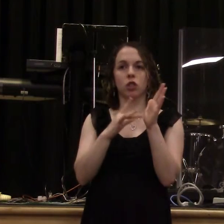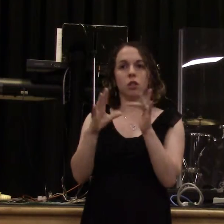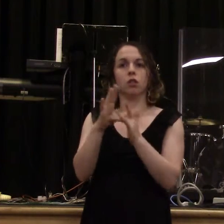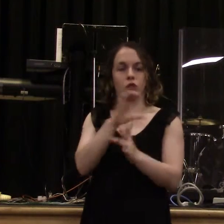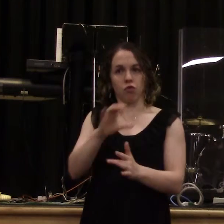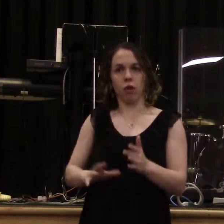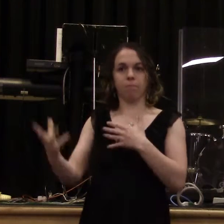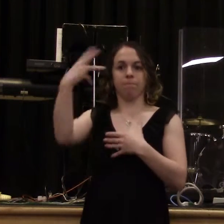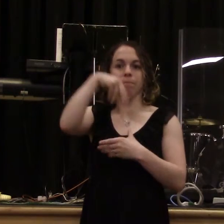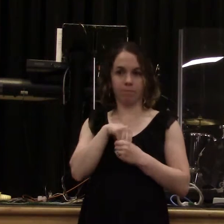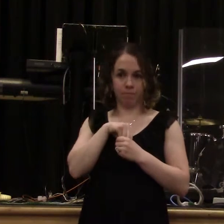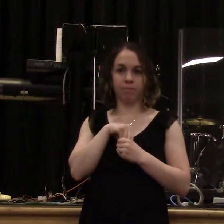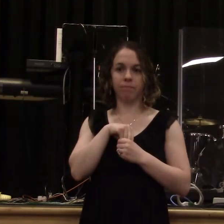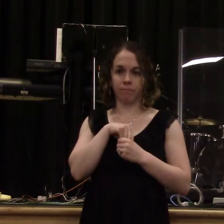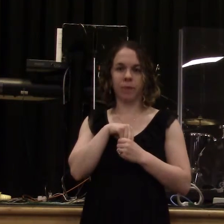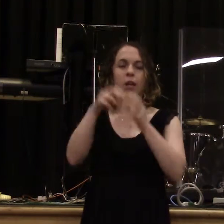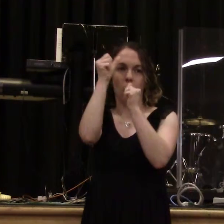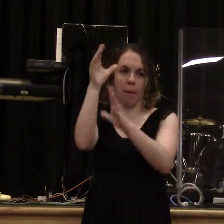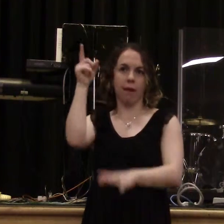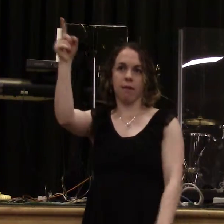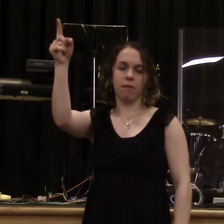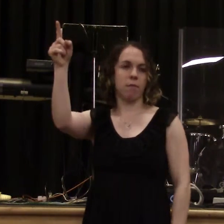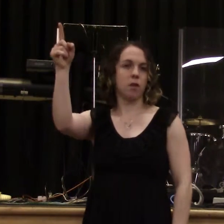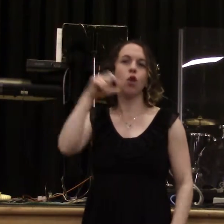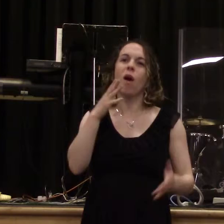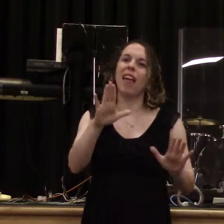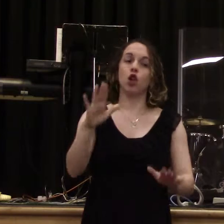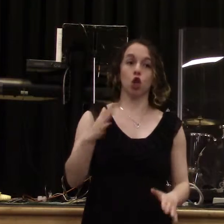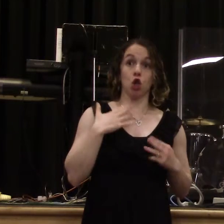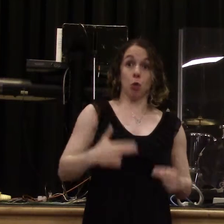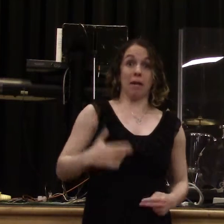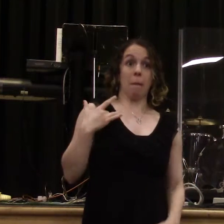no provision for the flesh in regard to its lust.